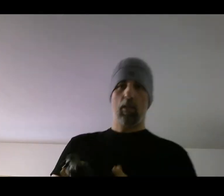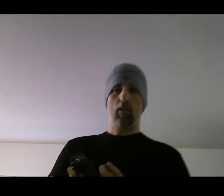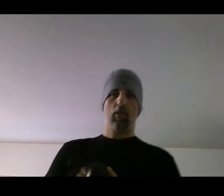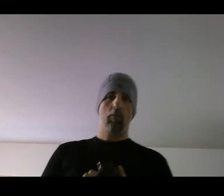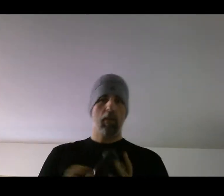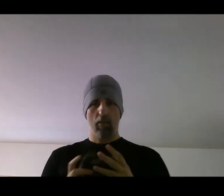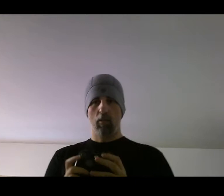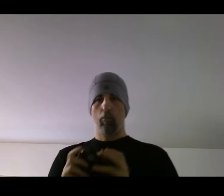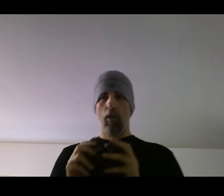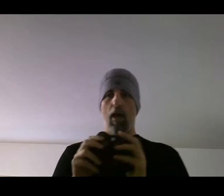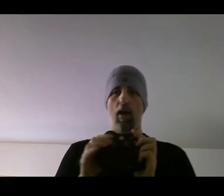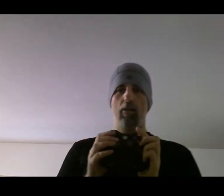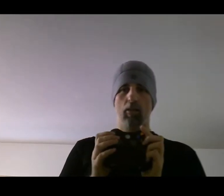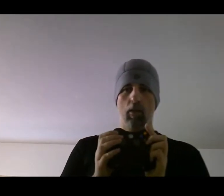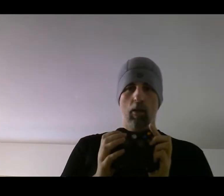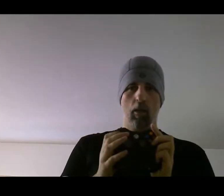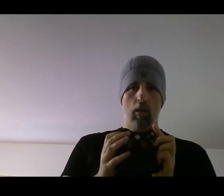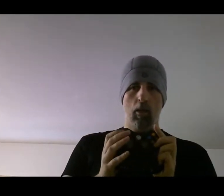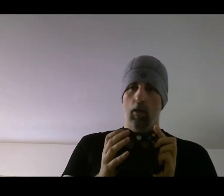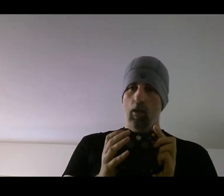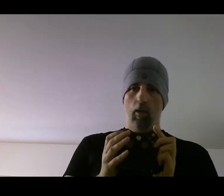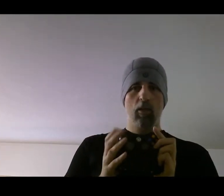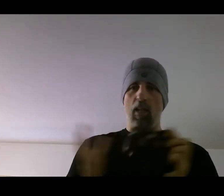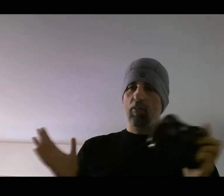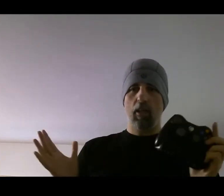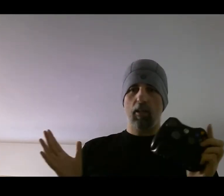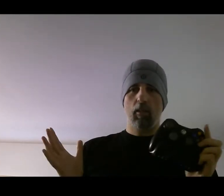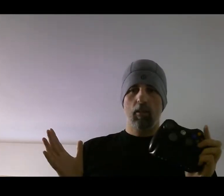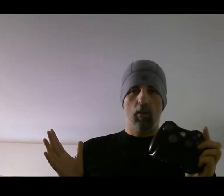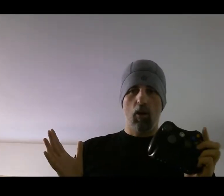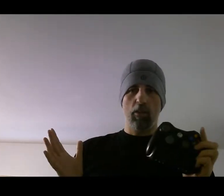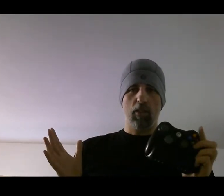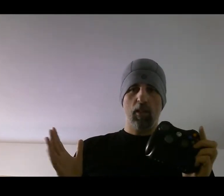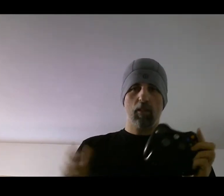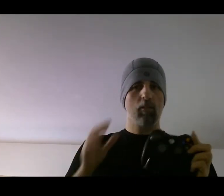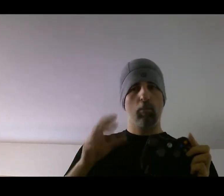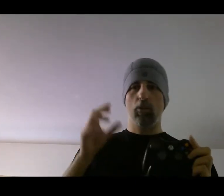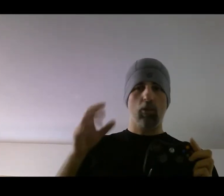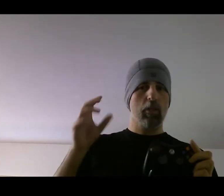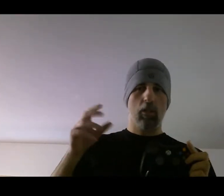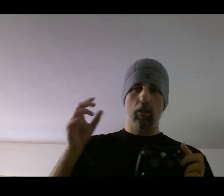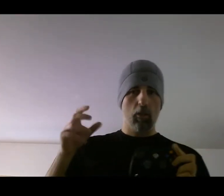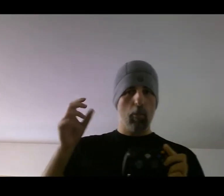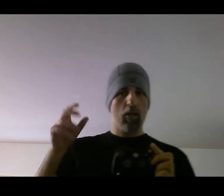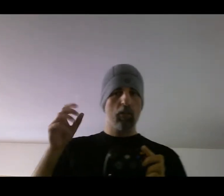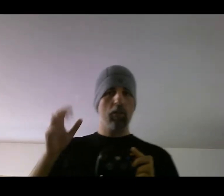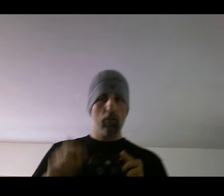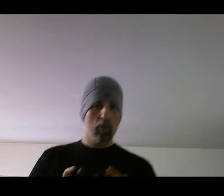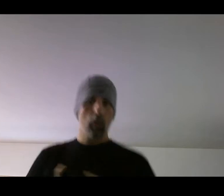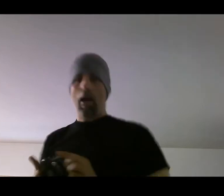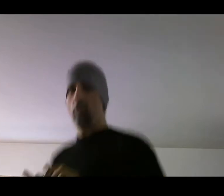something as simple as left click on the stick puts you into your boxer into a little bouncing.